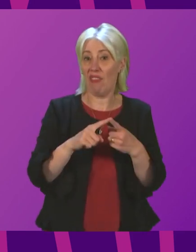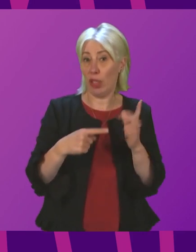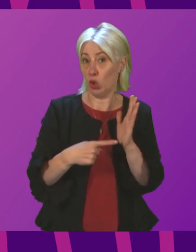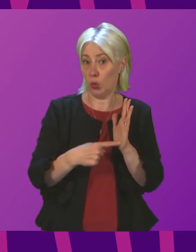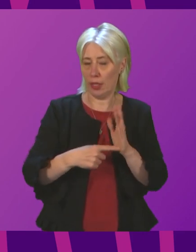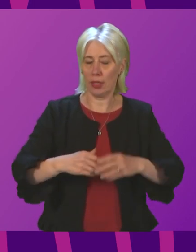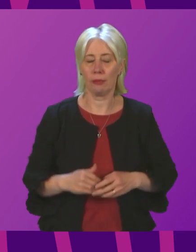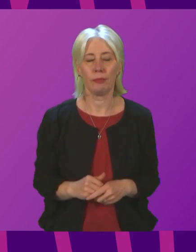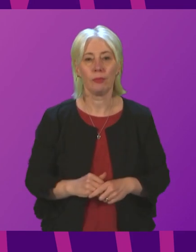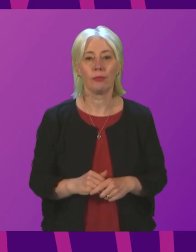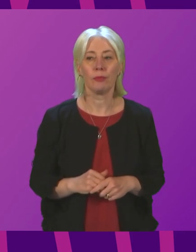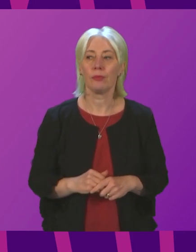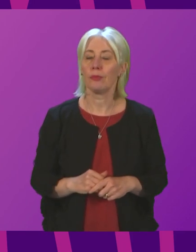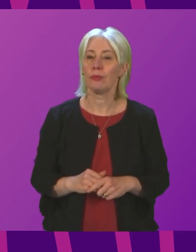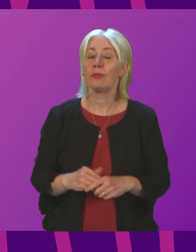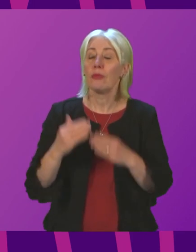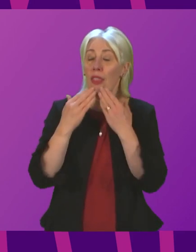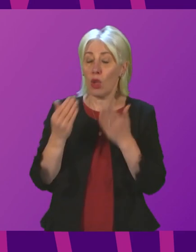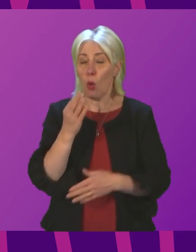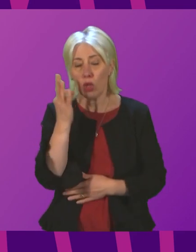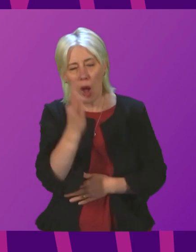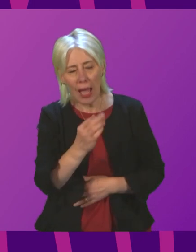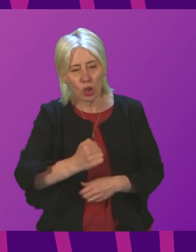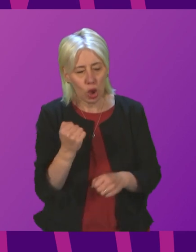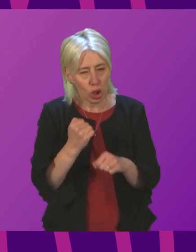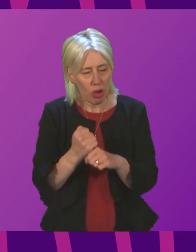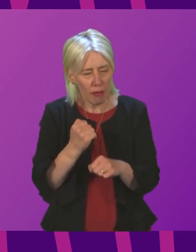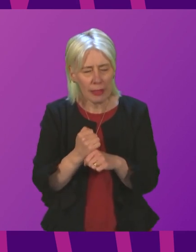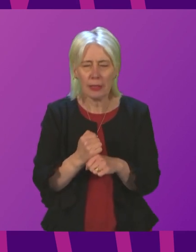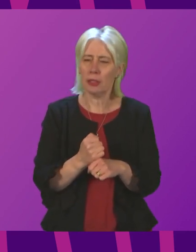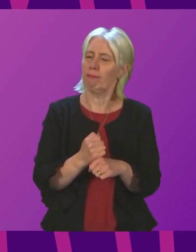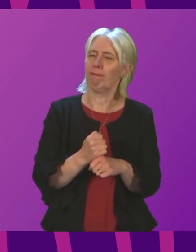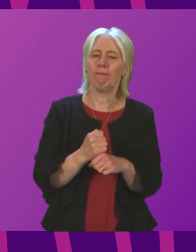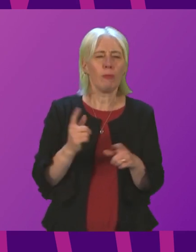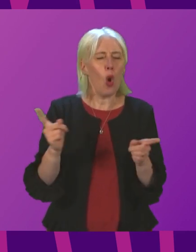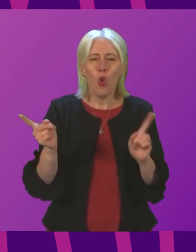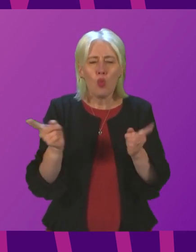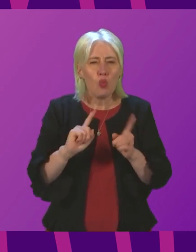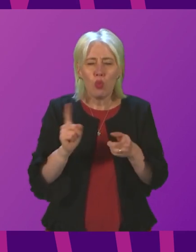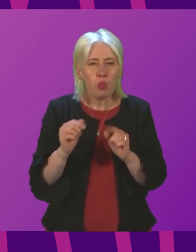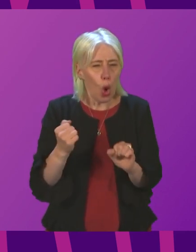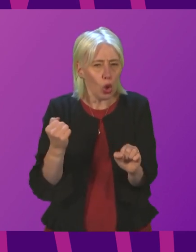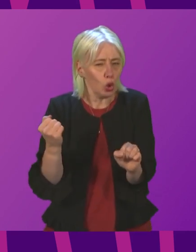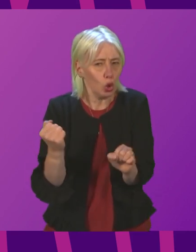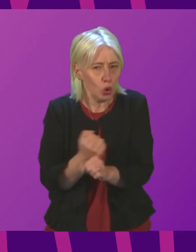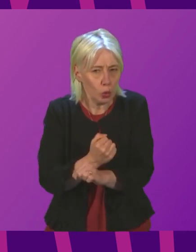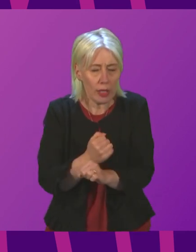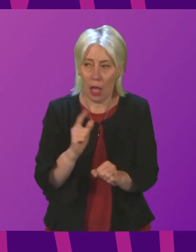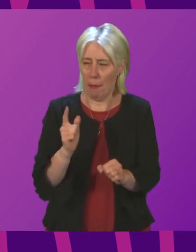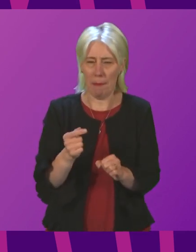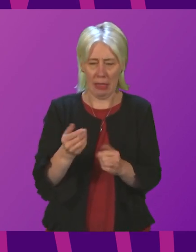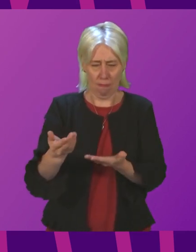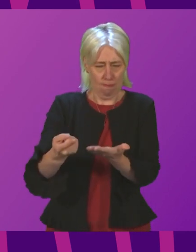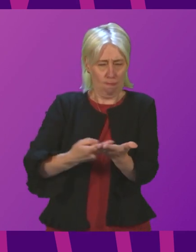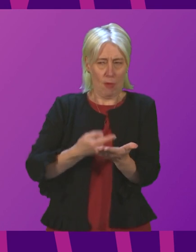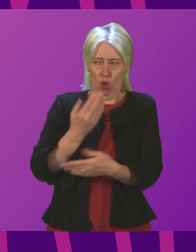Thank you, Presiding Officer. To ask the Scottish Government what work is being undertaken to address reports of recent increases